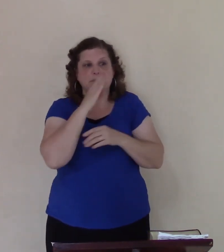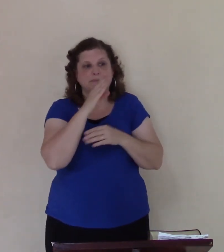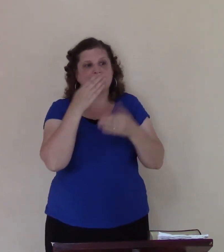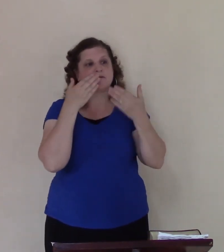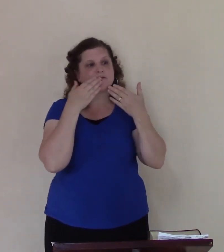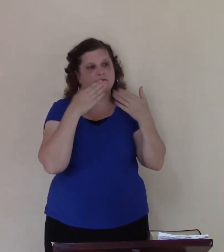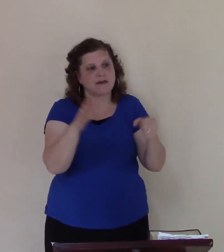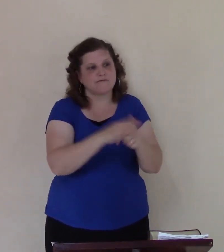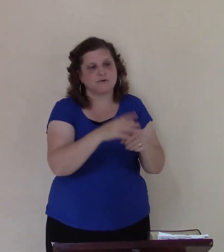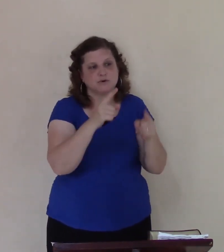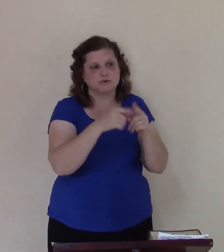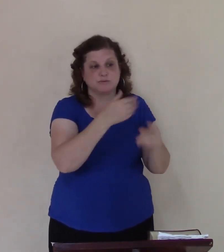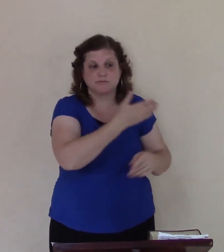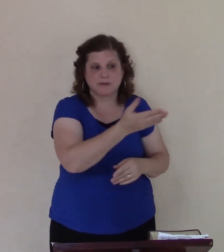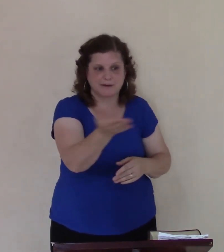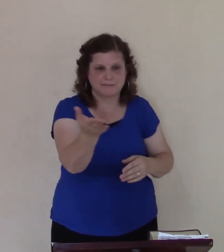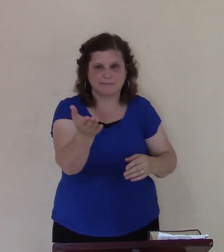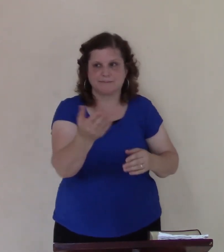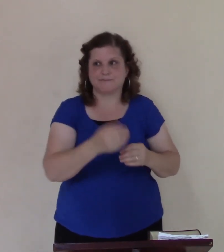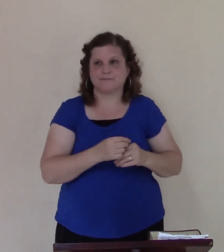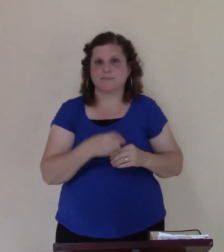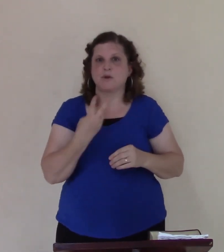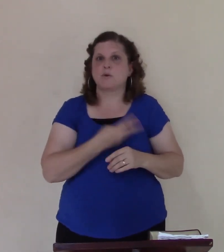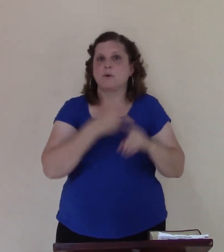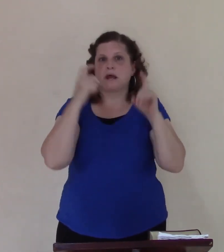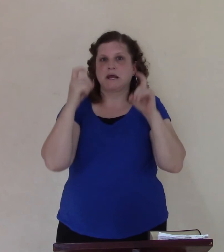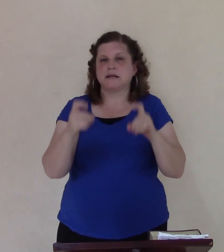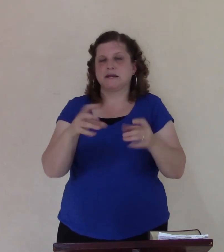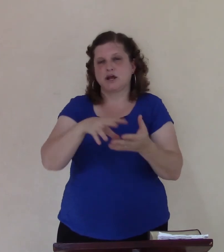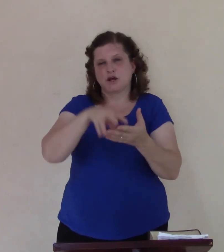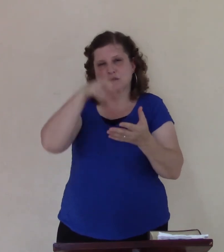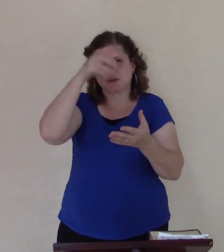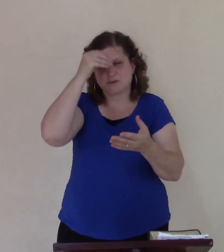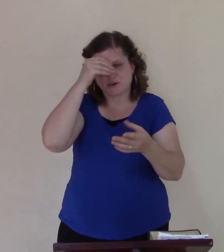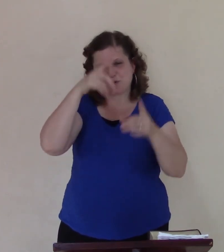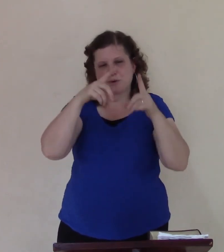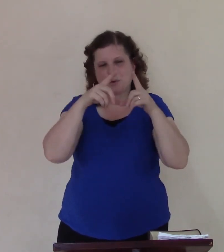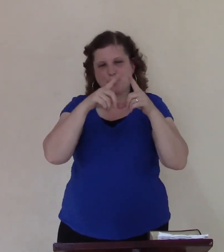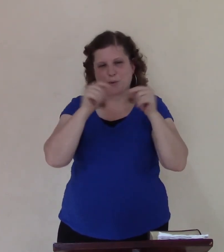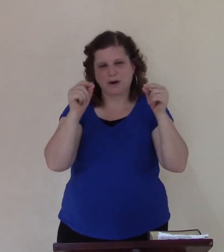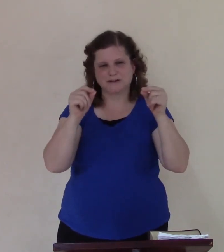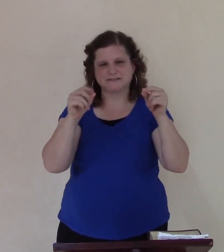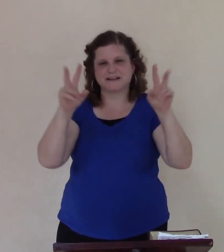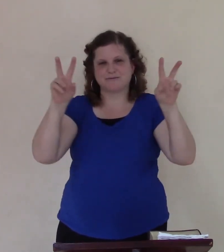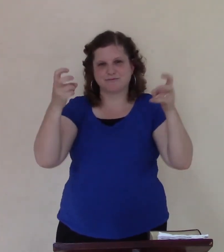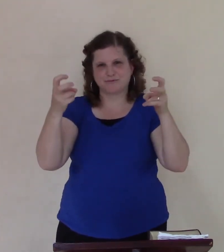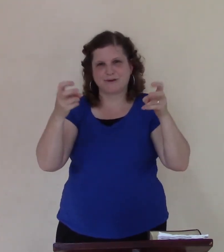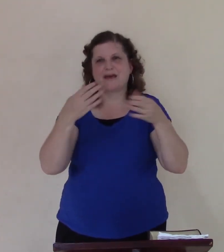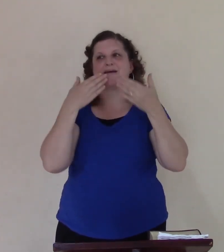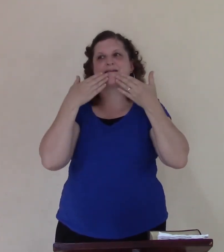thankfulness to them we have to learn those simple words you are to thank you and be grateful to one another